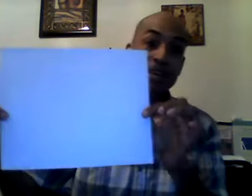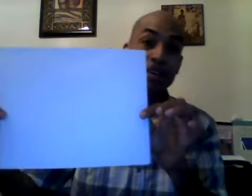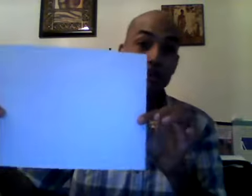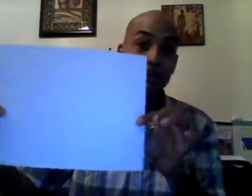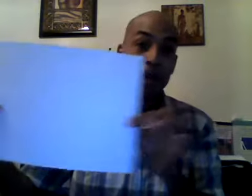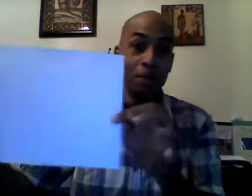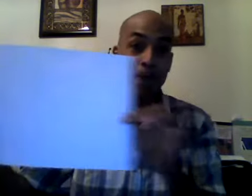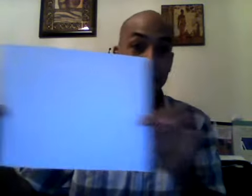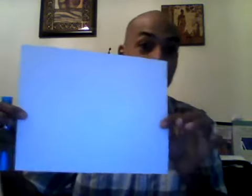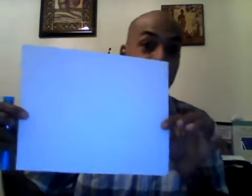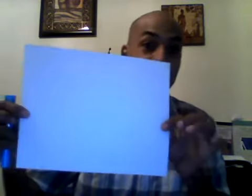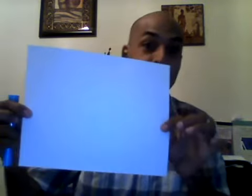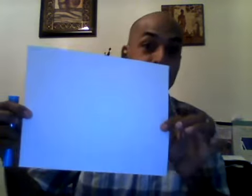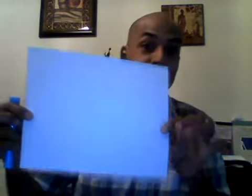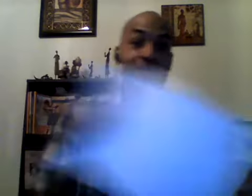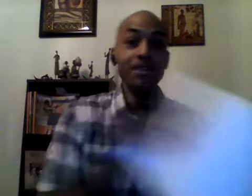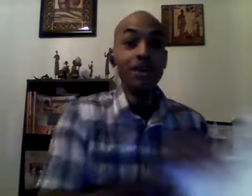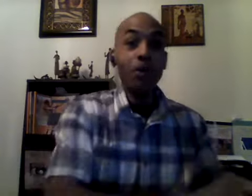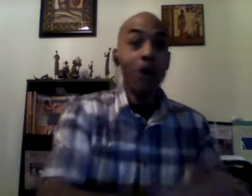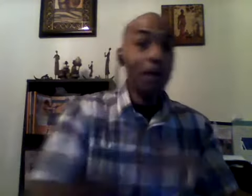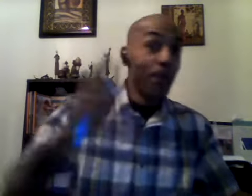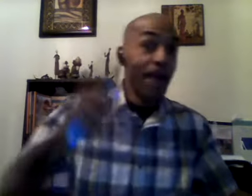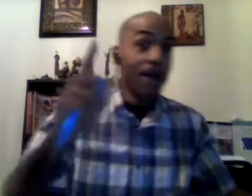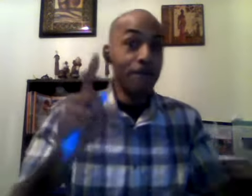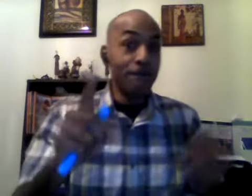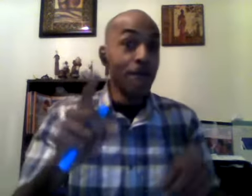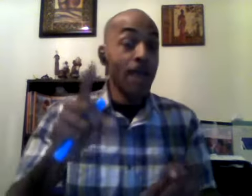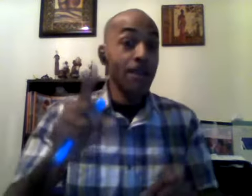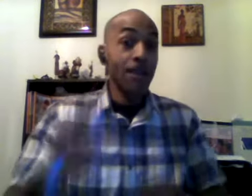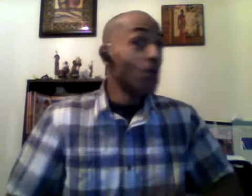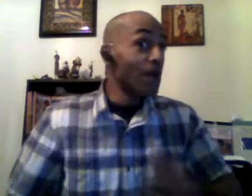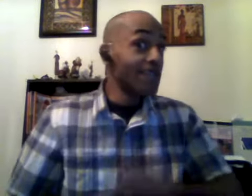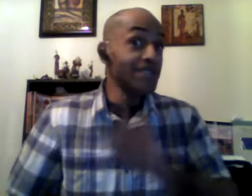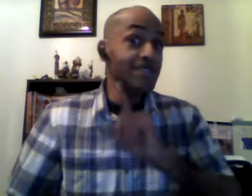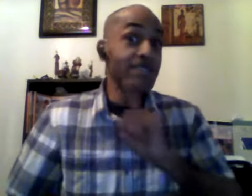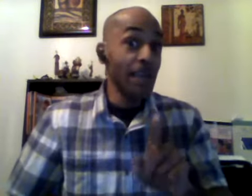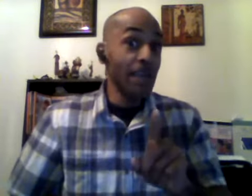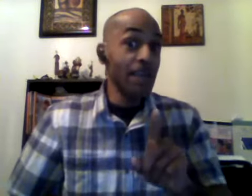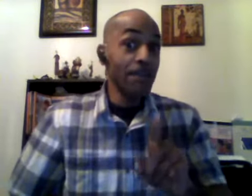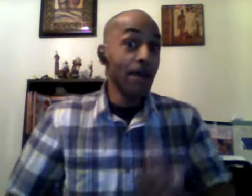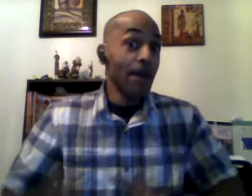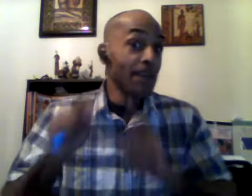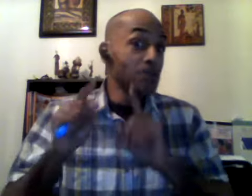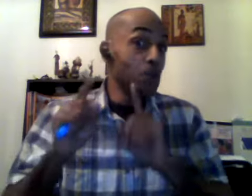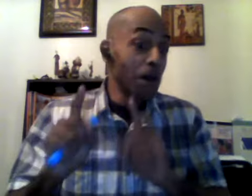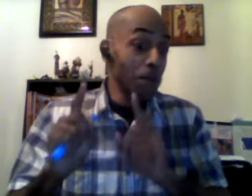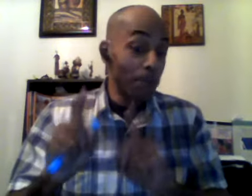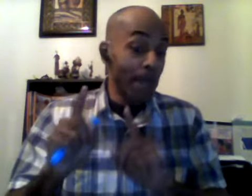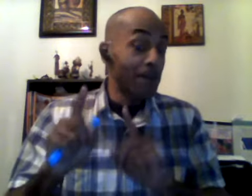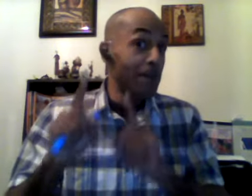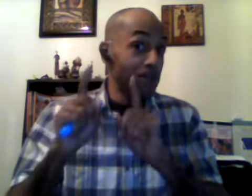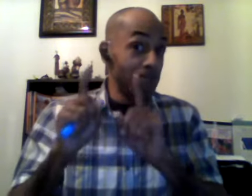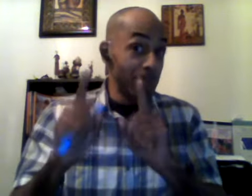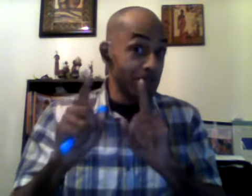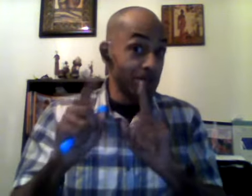one pound see one pound of fat weighs the same as one pound of muscle